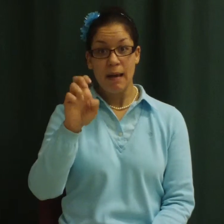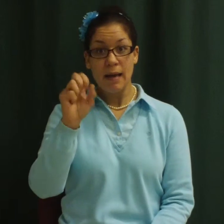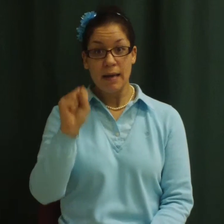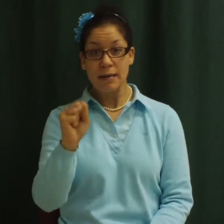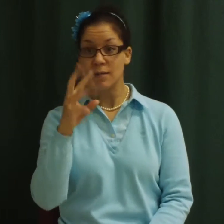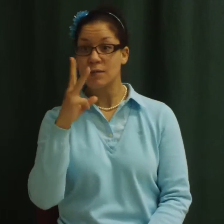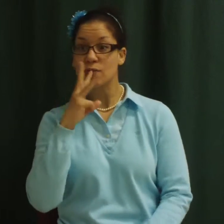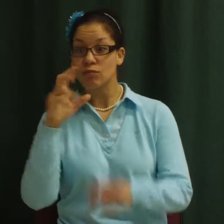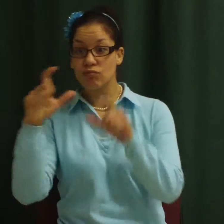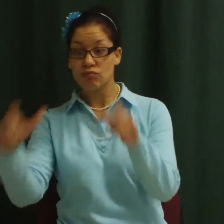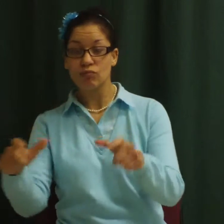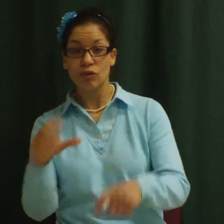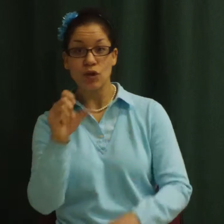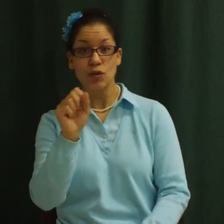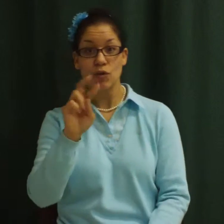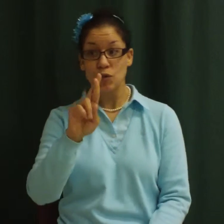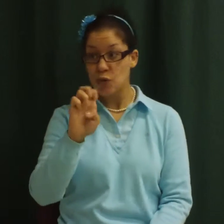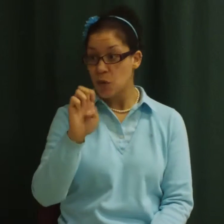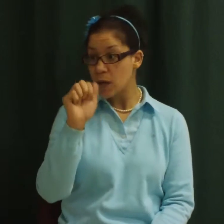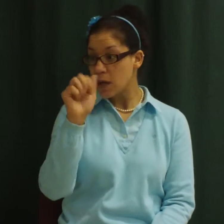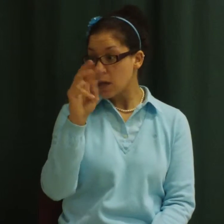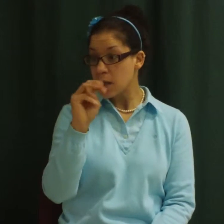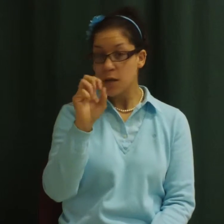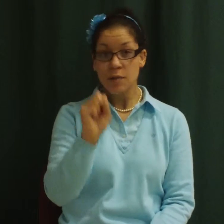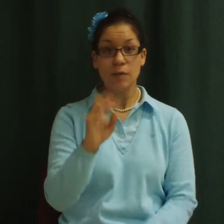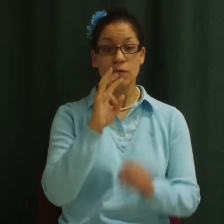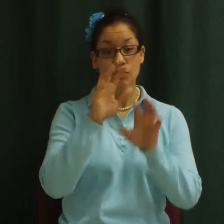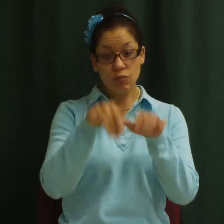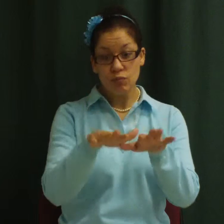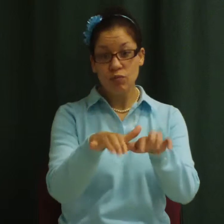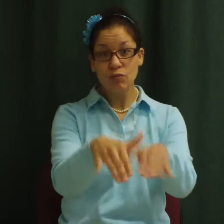Streams? No. puddles.